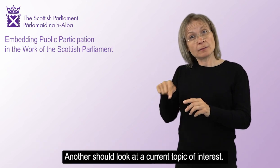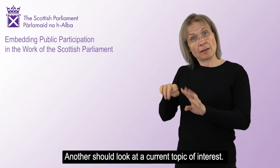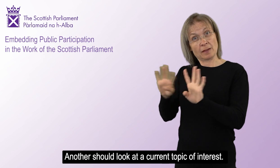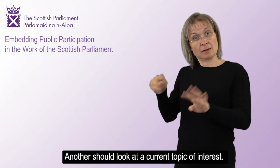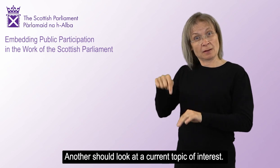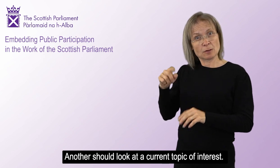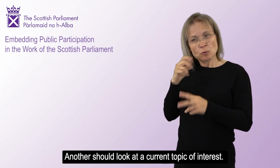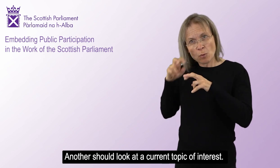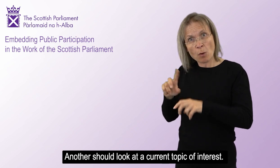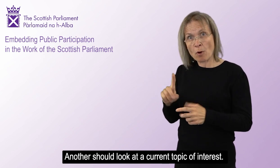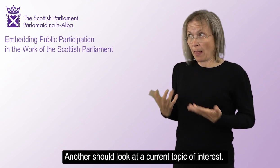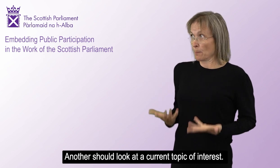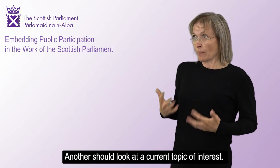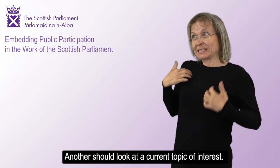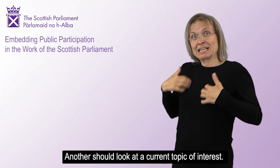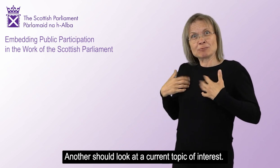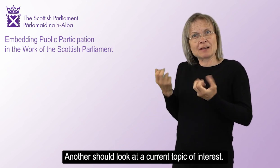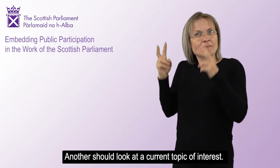Another should look at a current topic of interest.